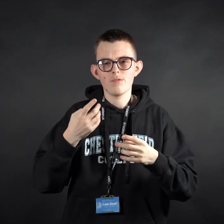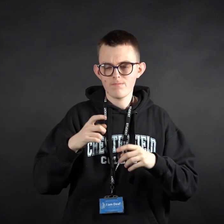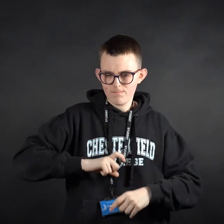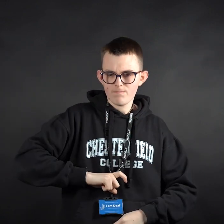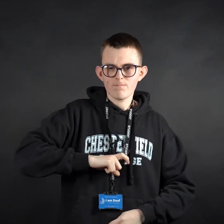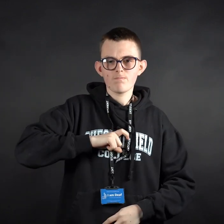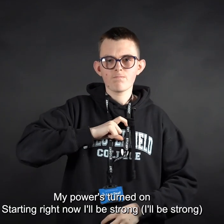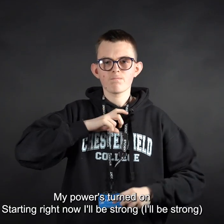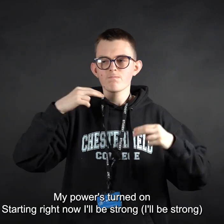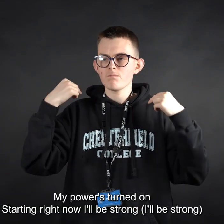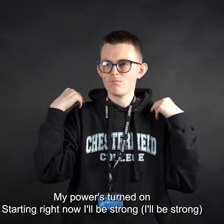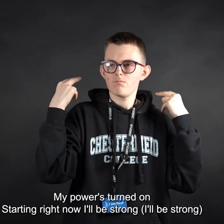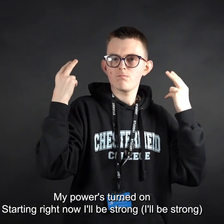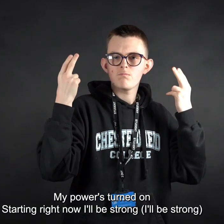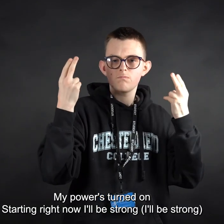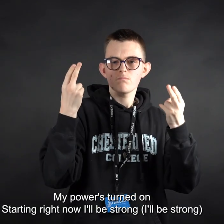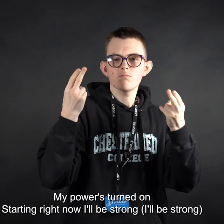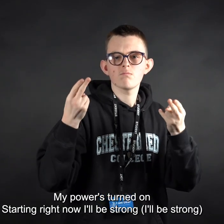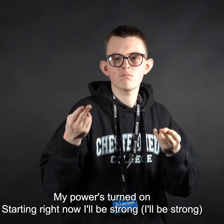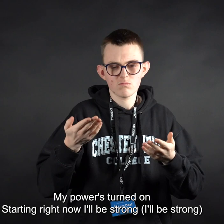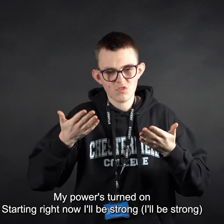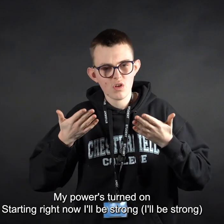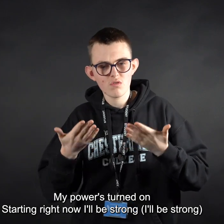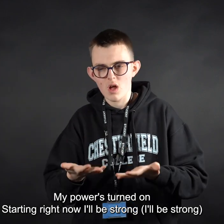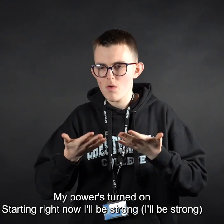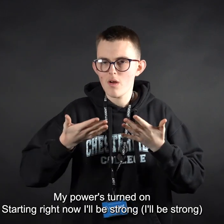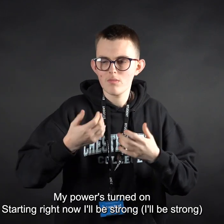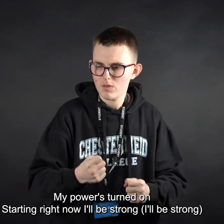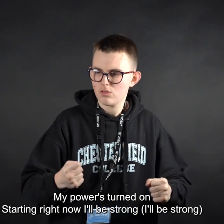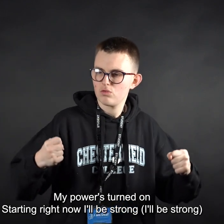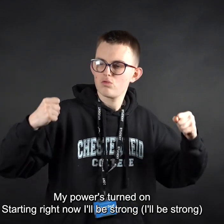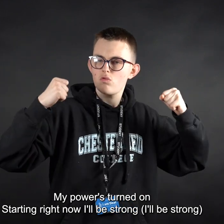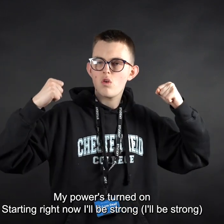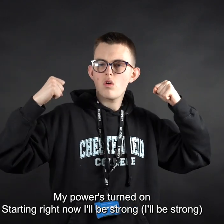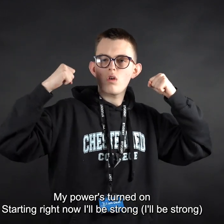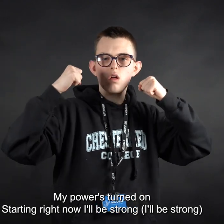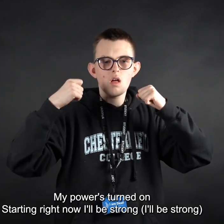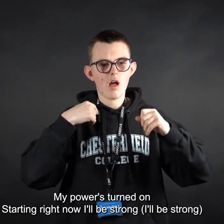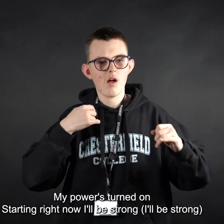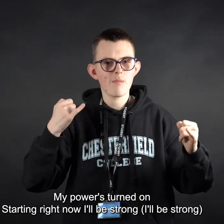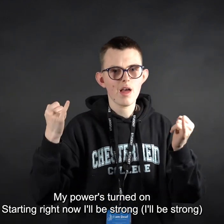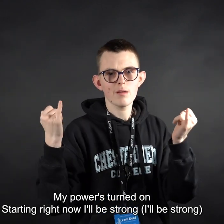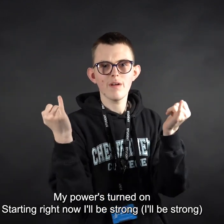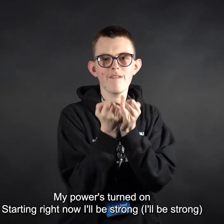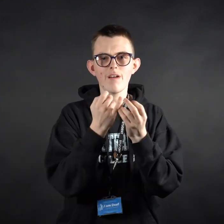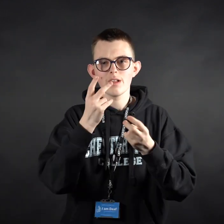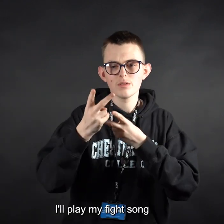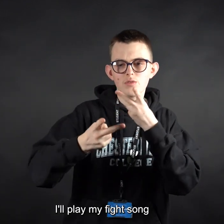My power's turned on I'll be strong I'll be strong I'll play my fight